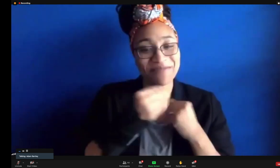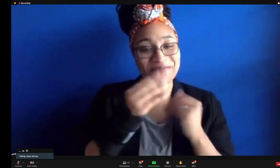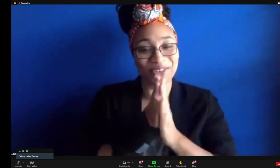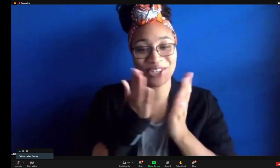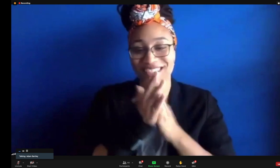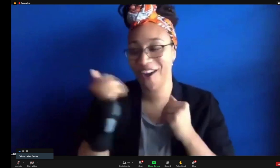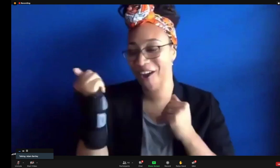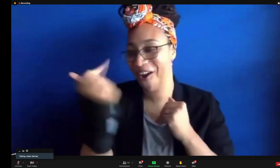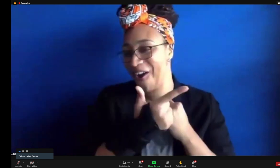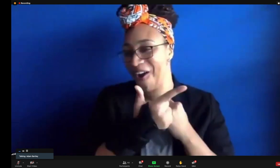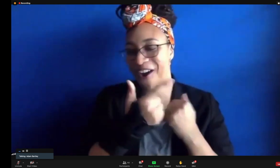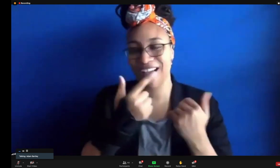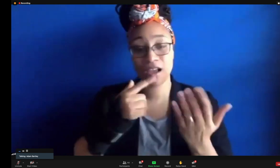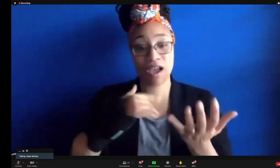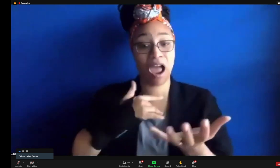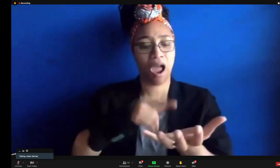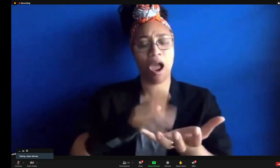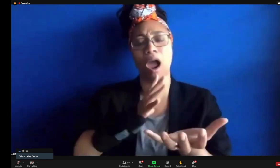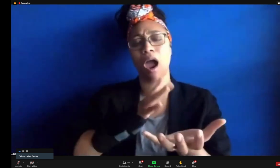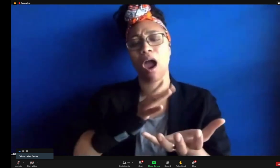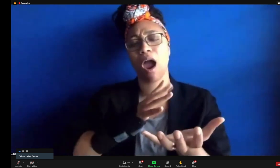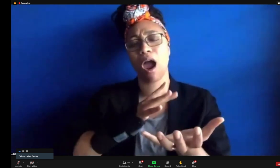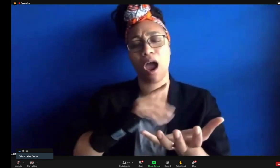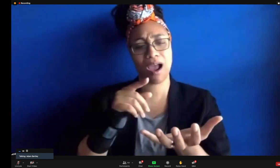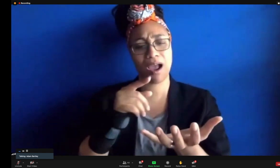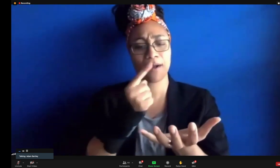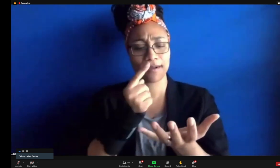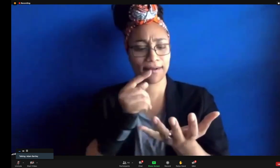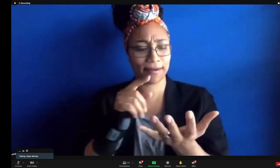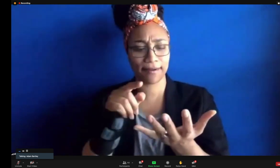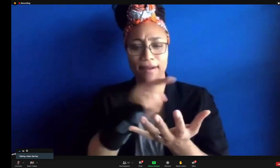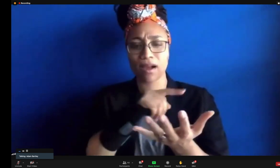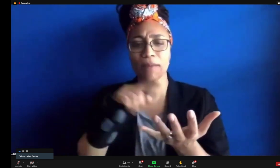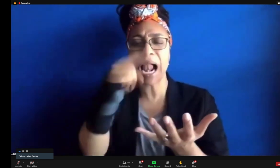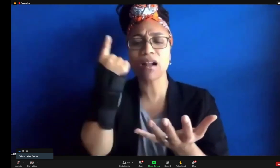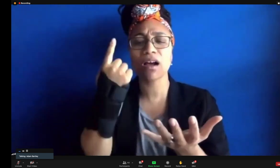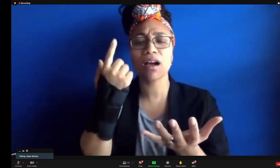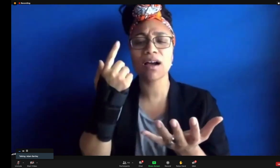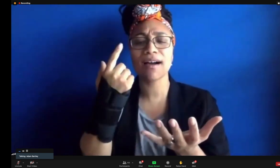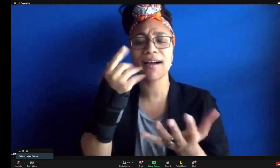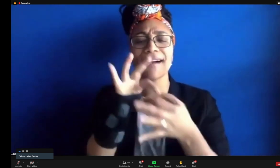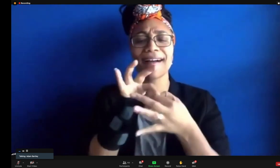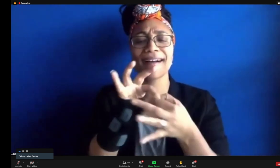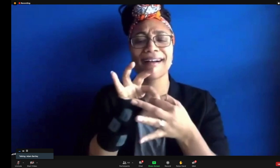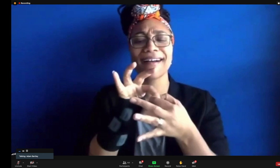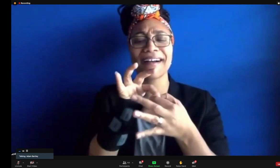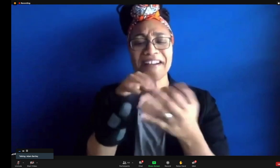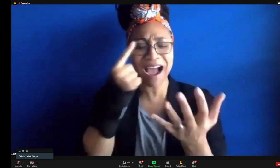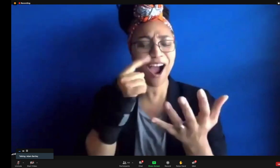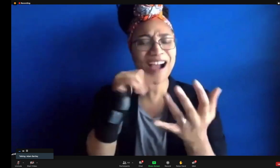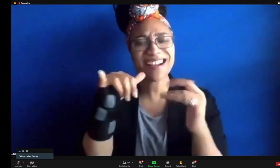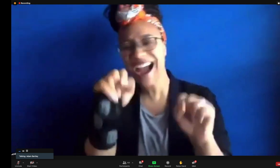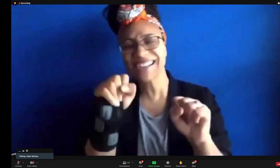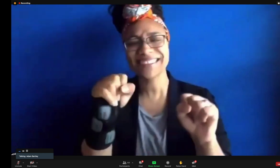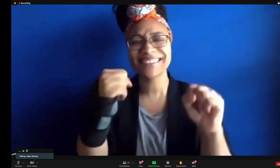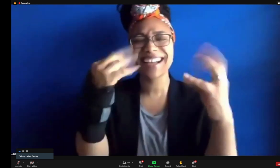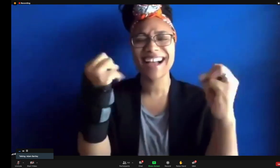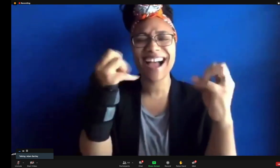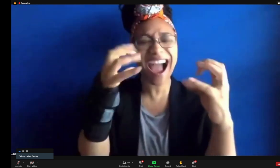They are all beautiful books, and I love them. Now, what is so resonant is this black experience